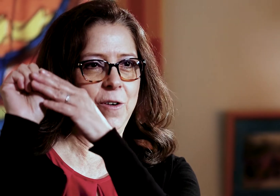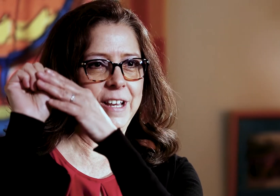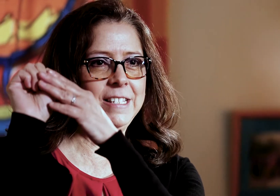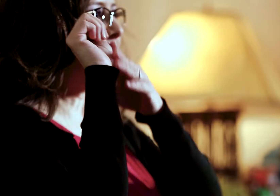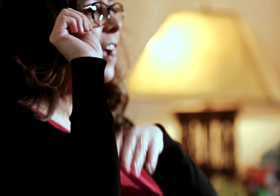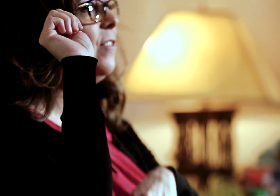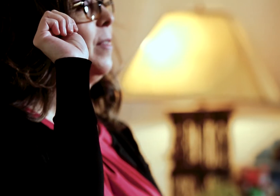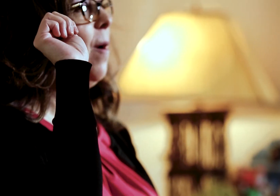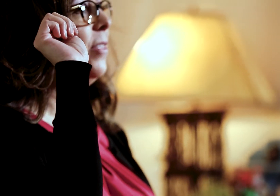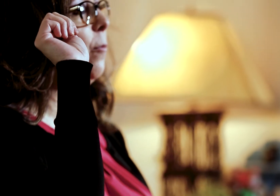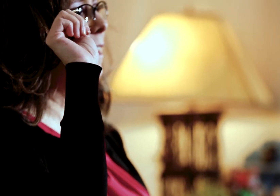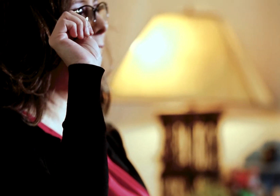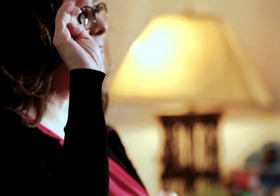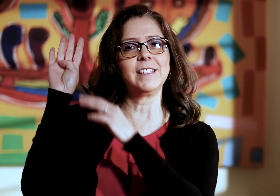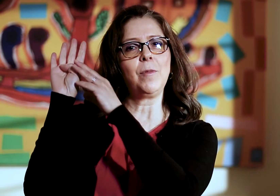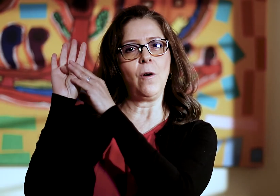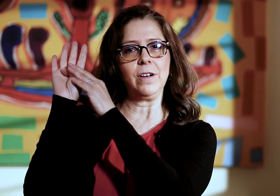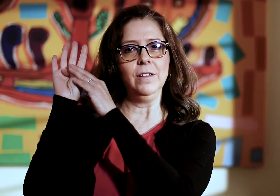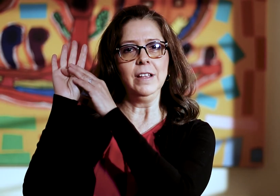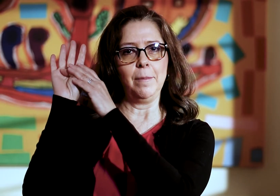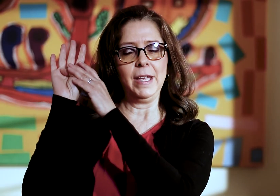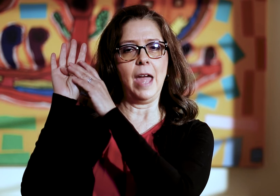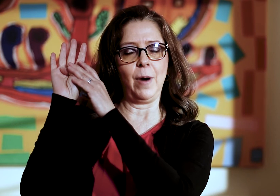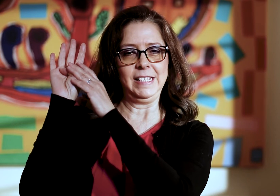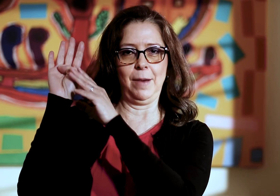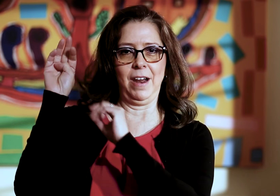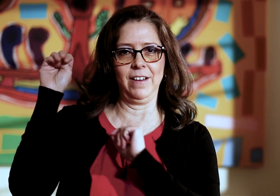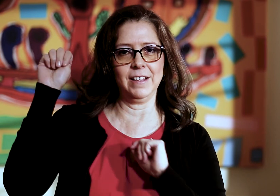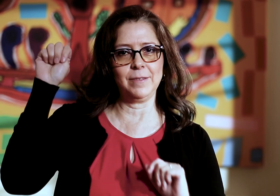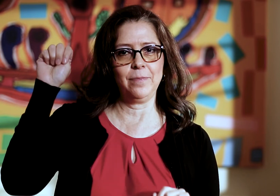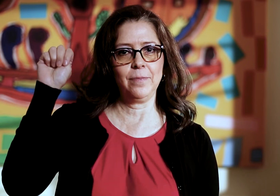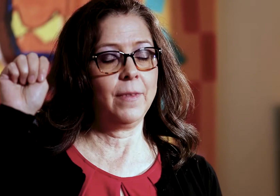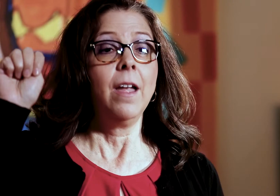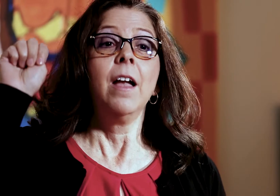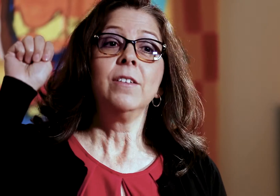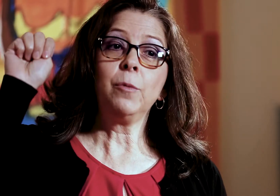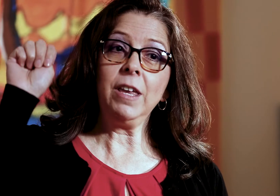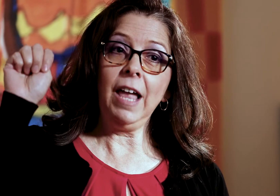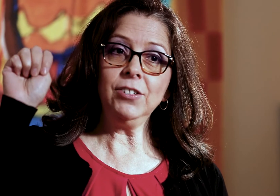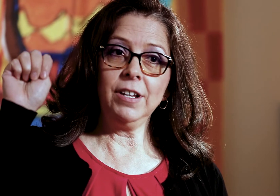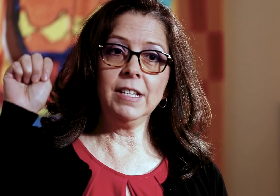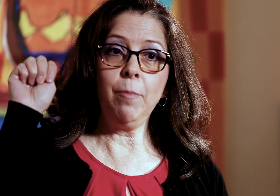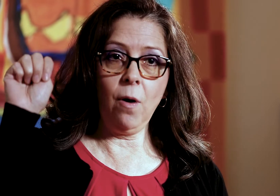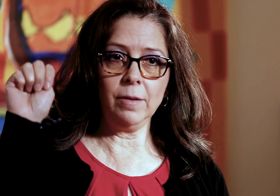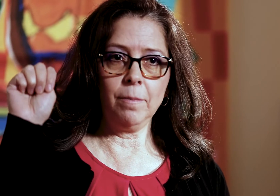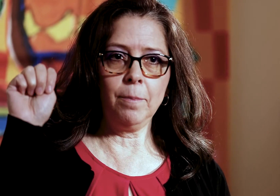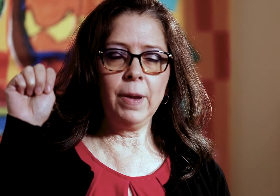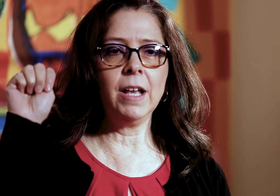cortex, is actually the part that regulates the subcortical, limbic, and brain stem areas. So regulation is important because